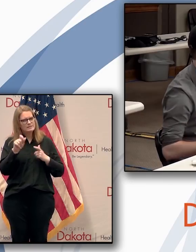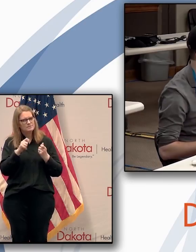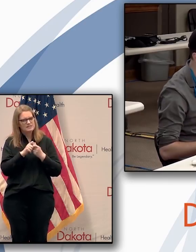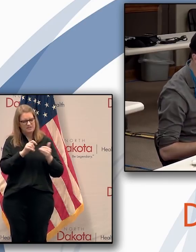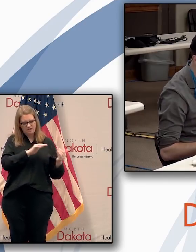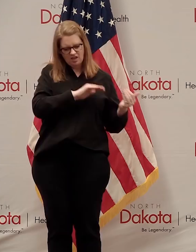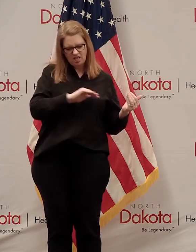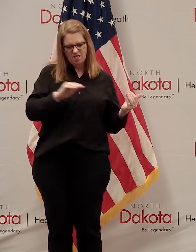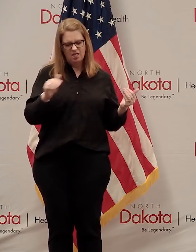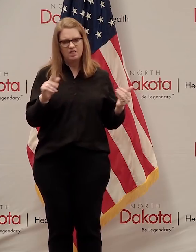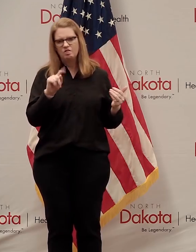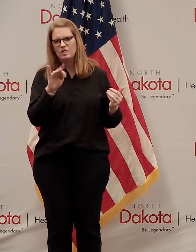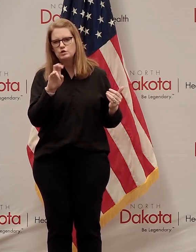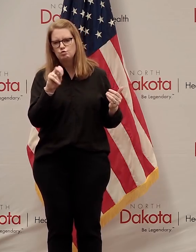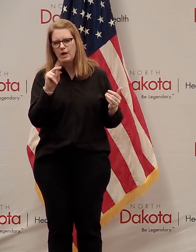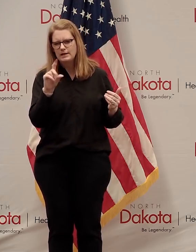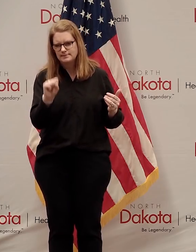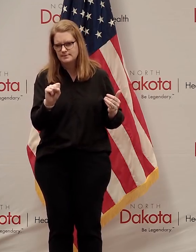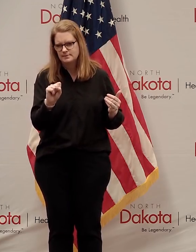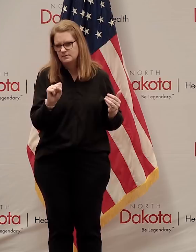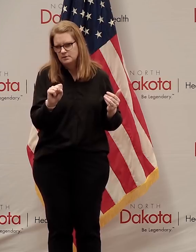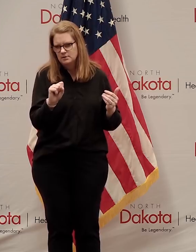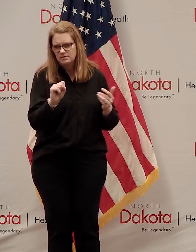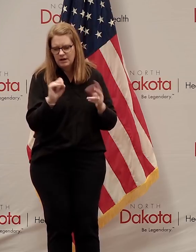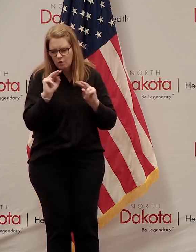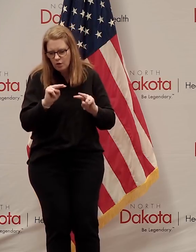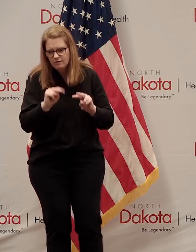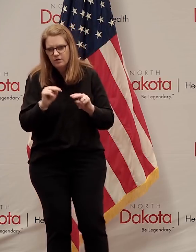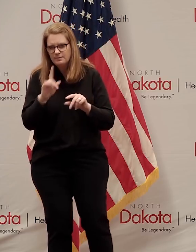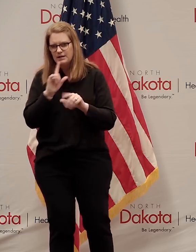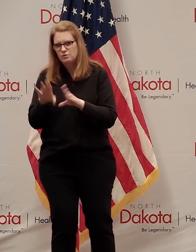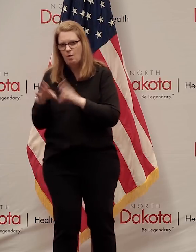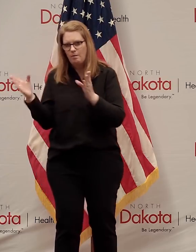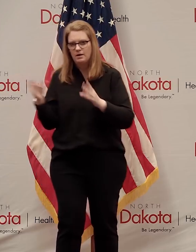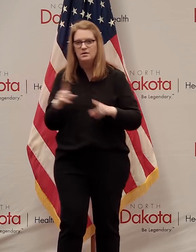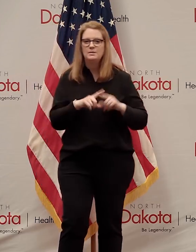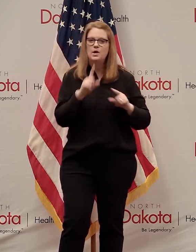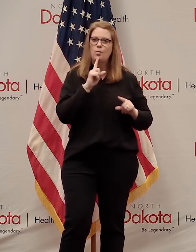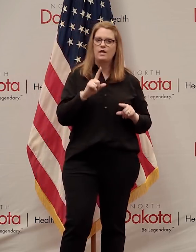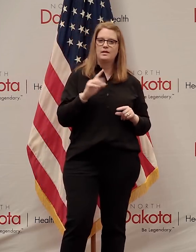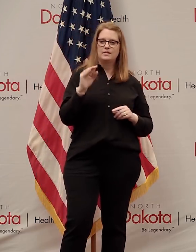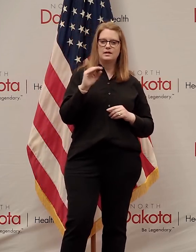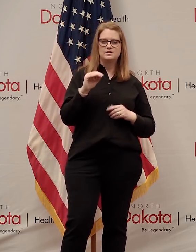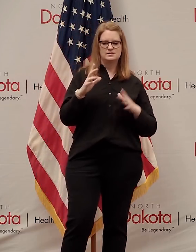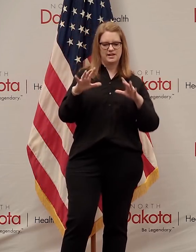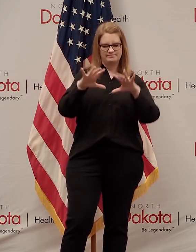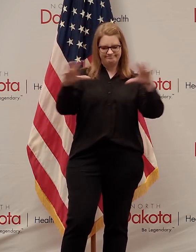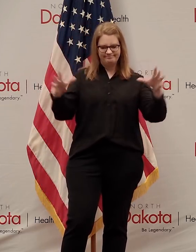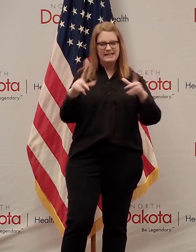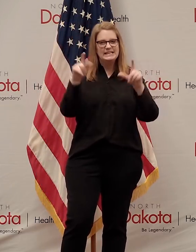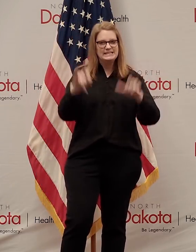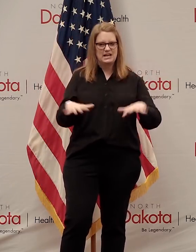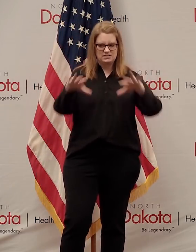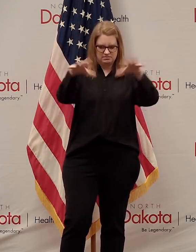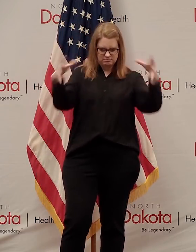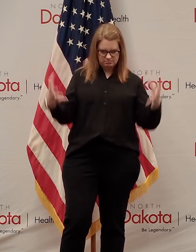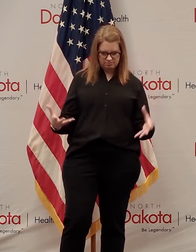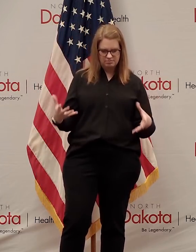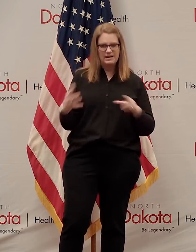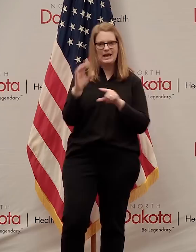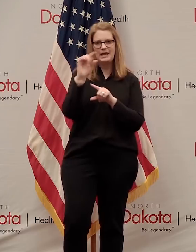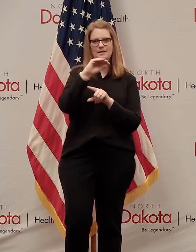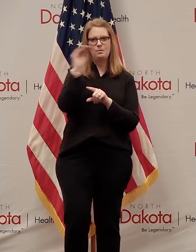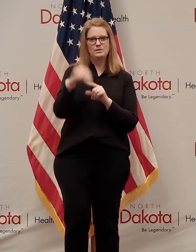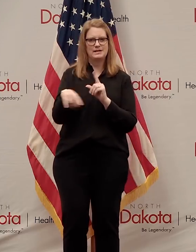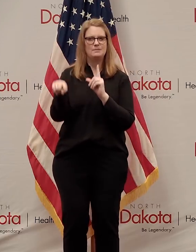at? Well, I think we want to make sure that we're, I mean, the big one is percent positives. If we can continue to keep testing up